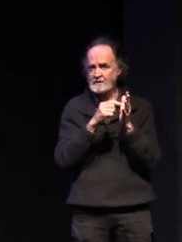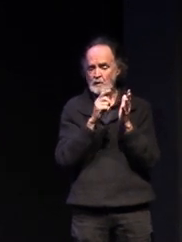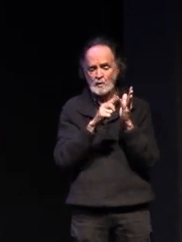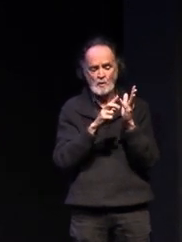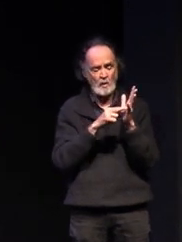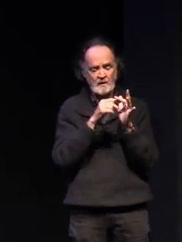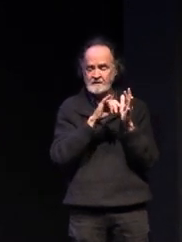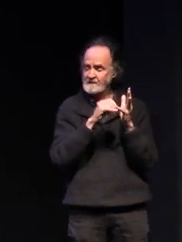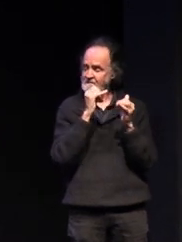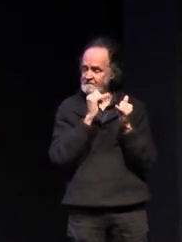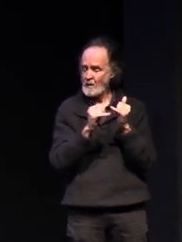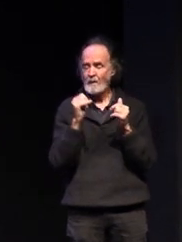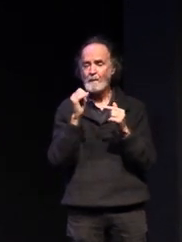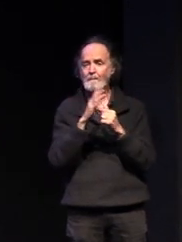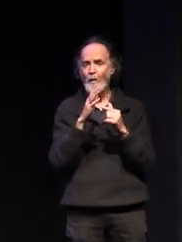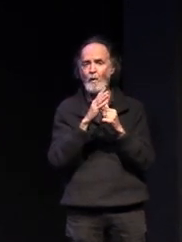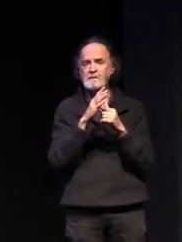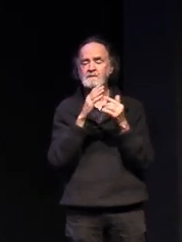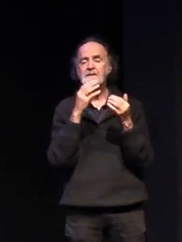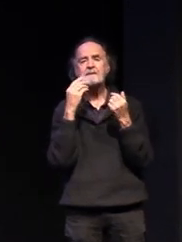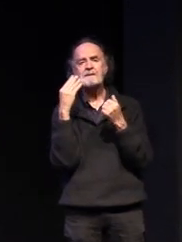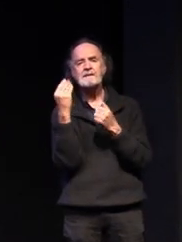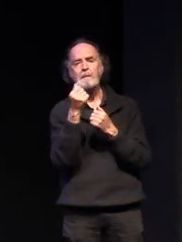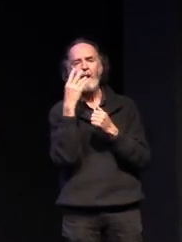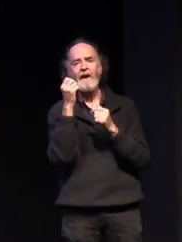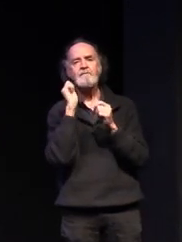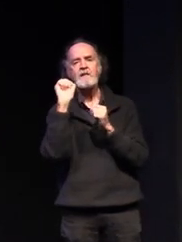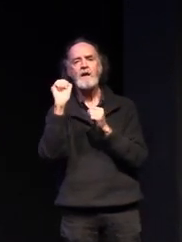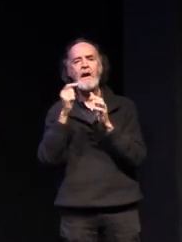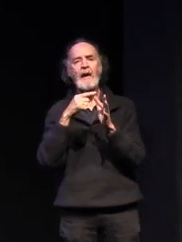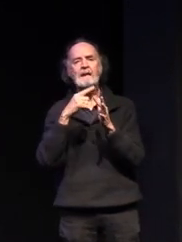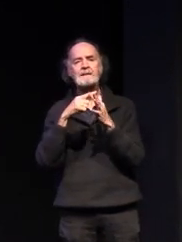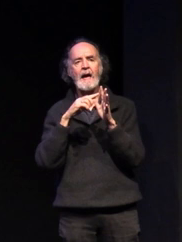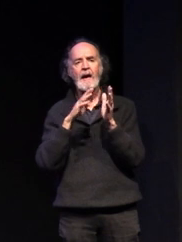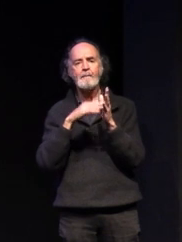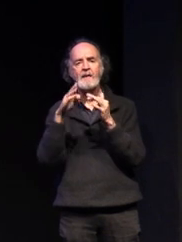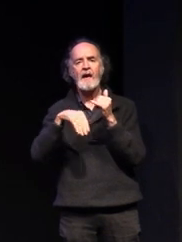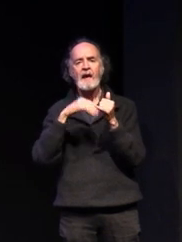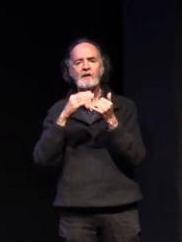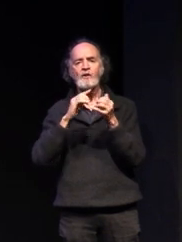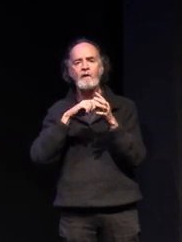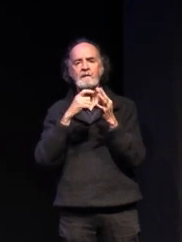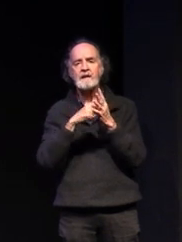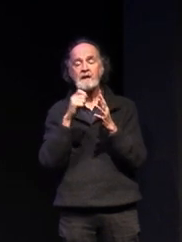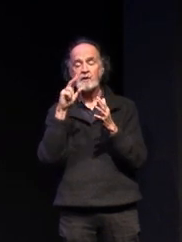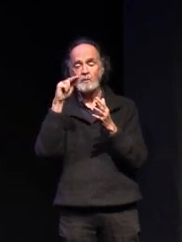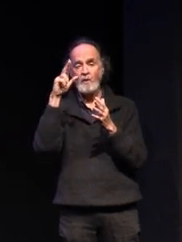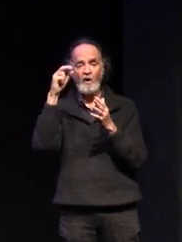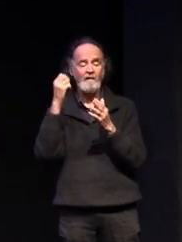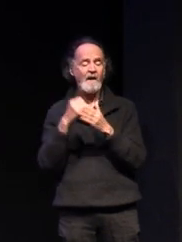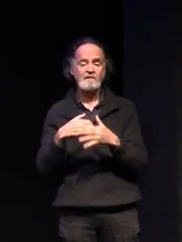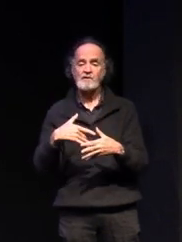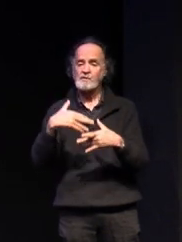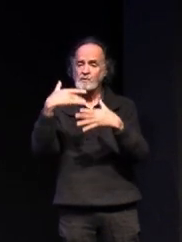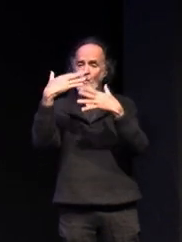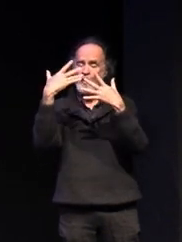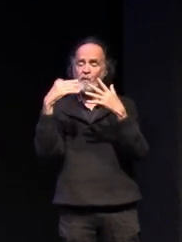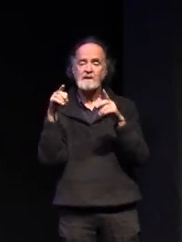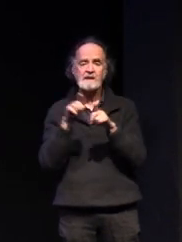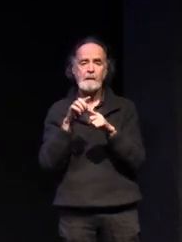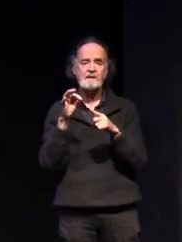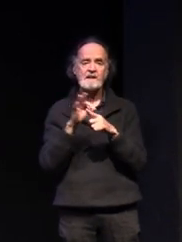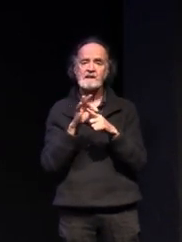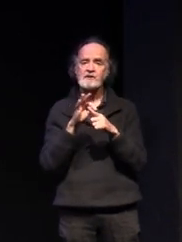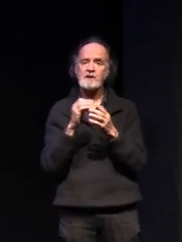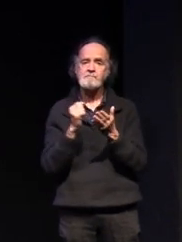of them have their own exam at the end of the year 12 and contribute a score and achievement much in the same way as english and maths and